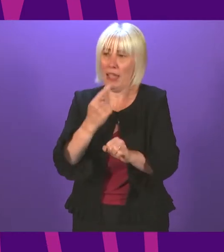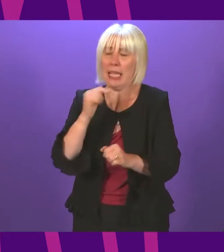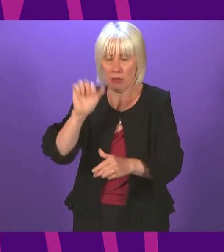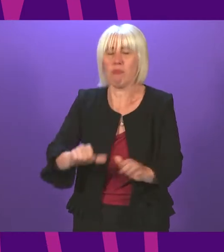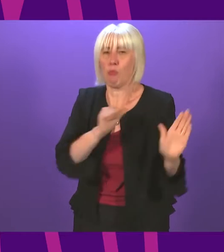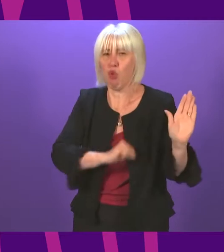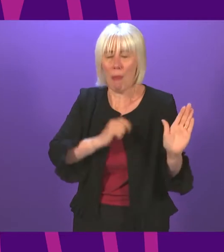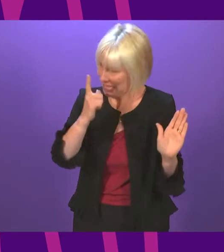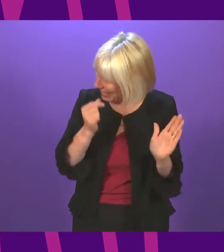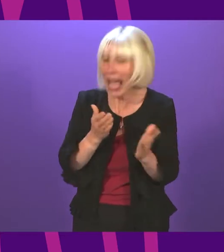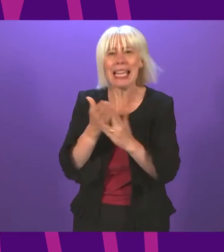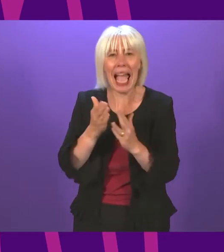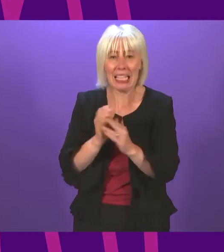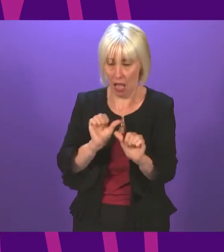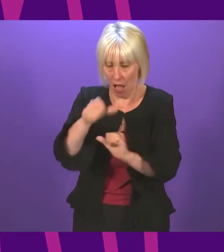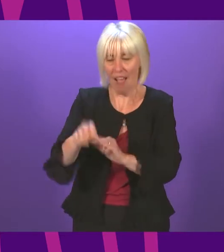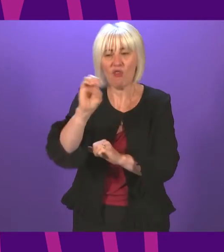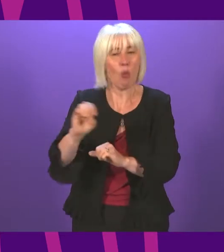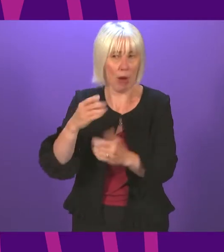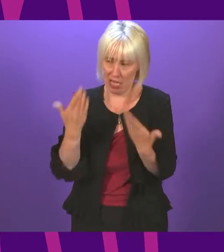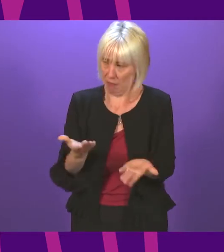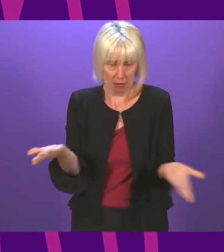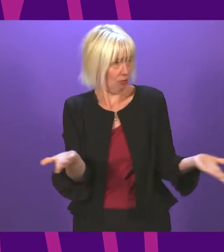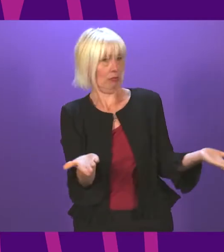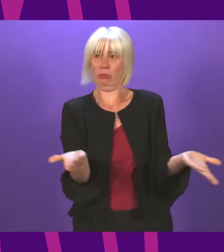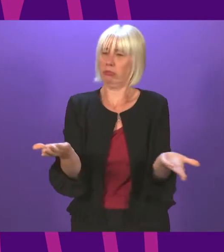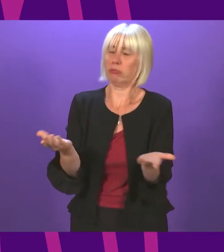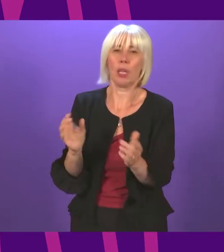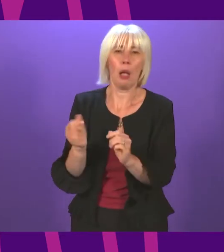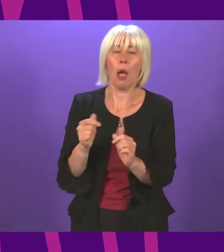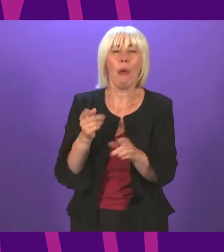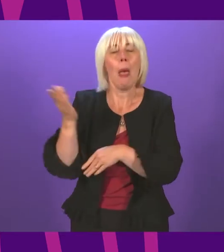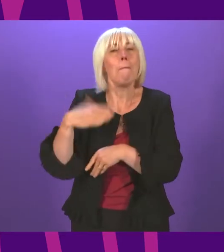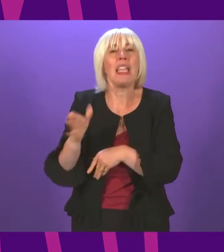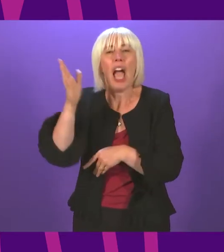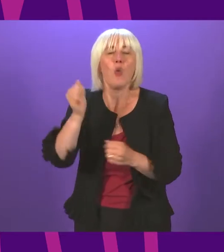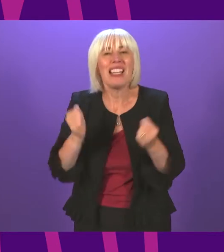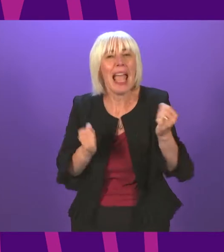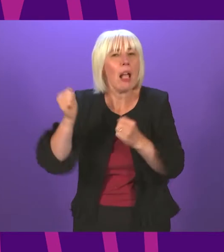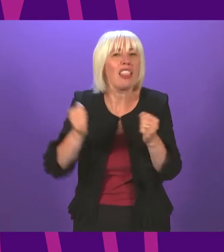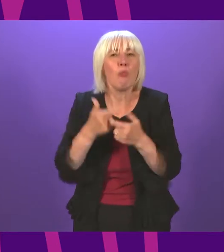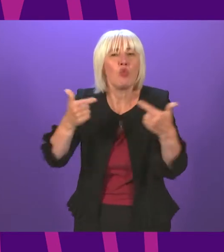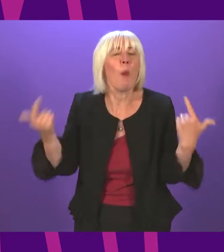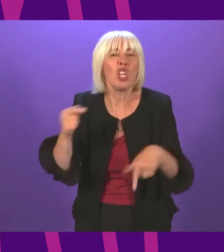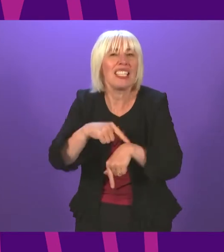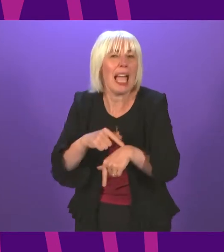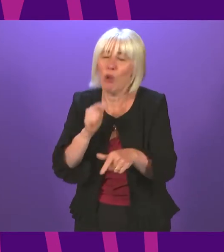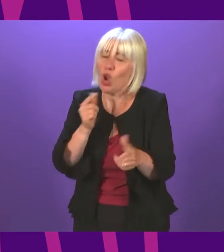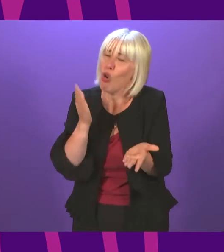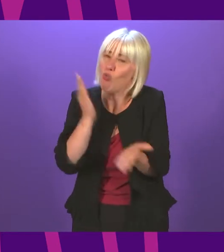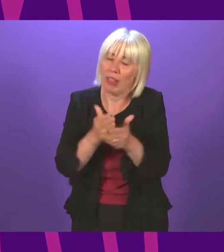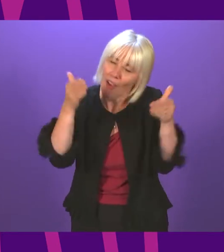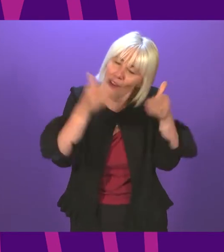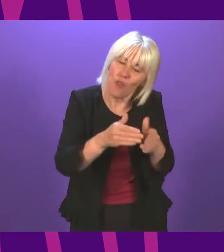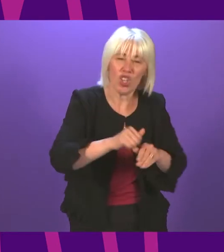be able to get access to after Brexit maybe a little bit too much time in the nightclubs of Scotland and not enough time in the day job